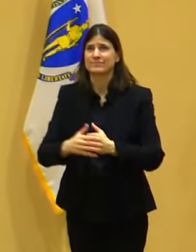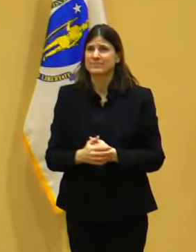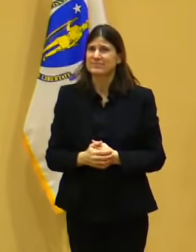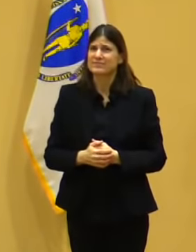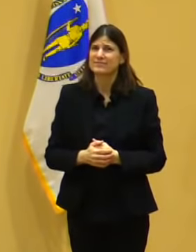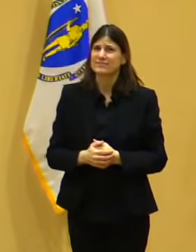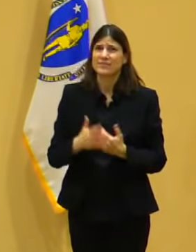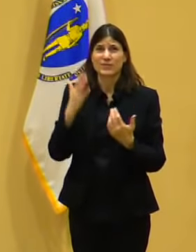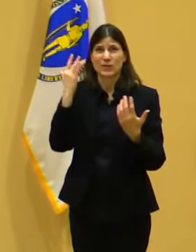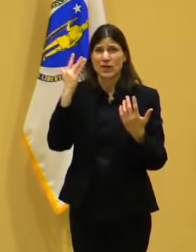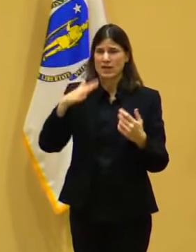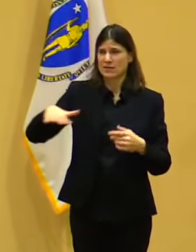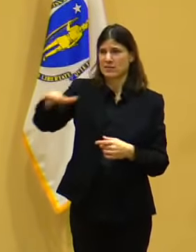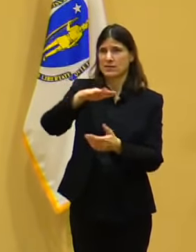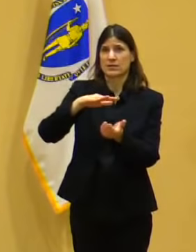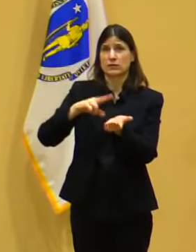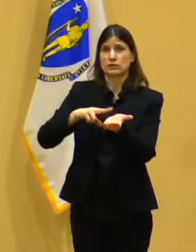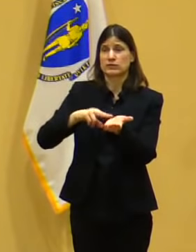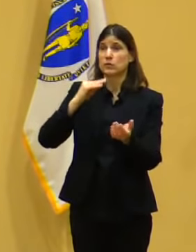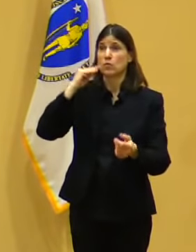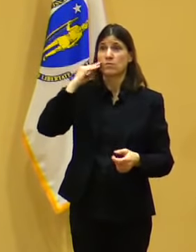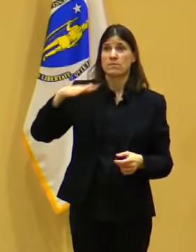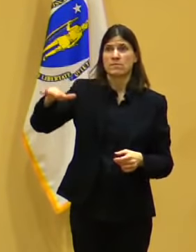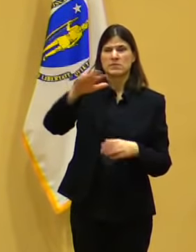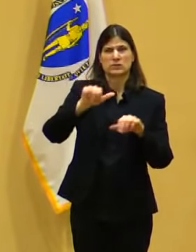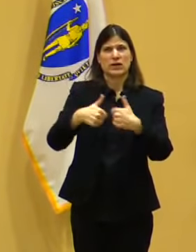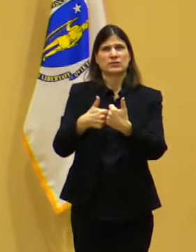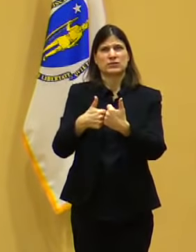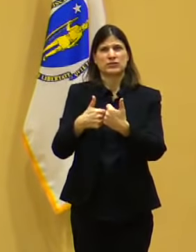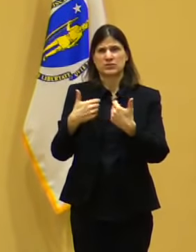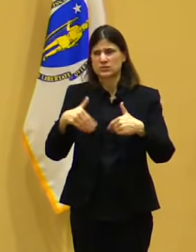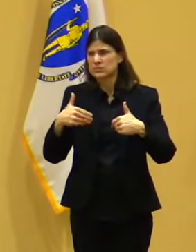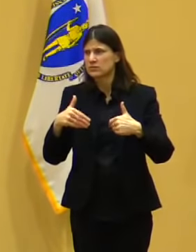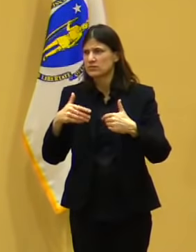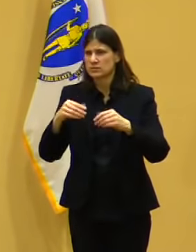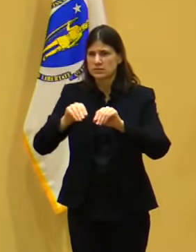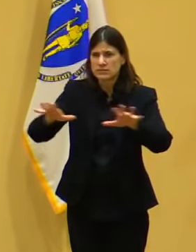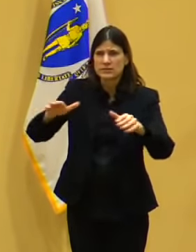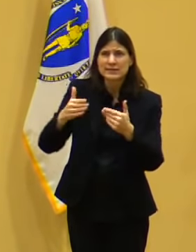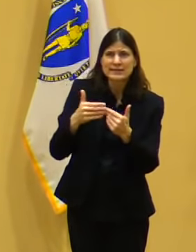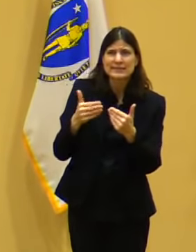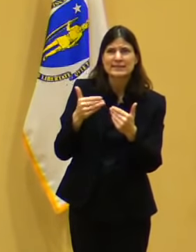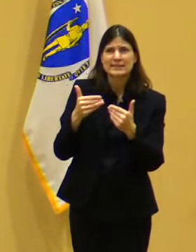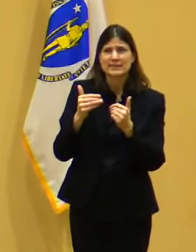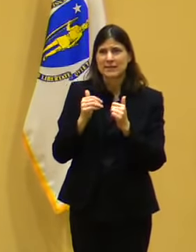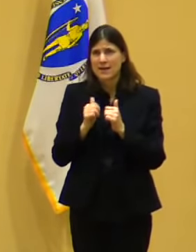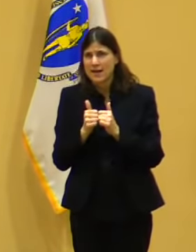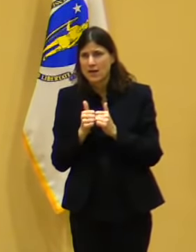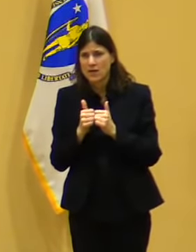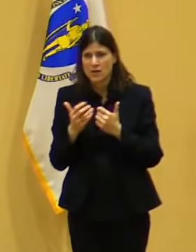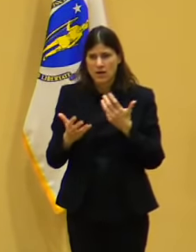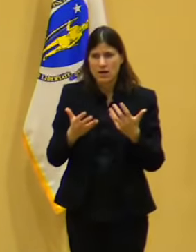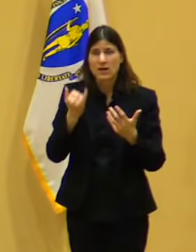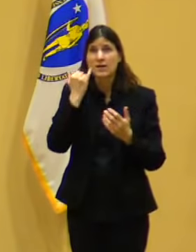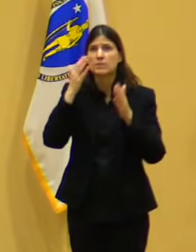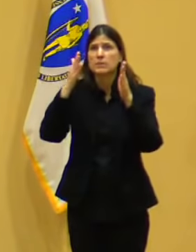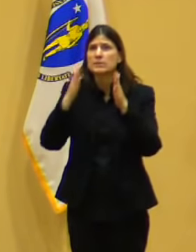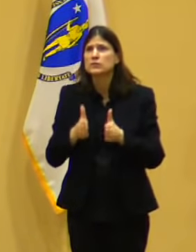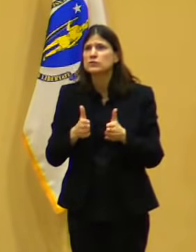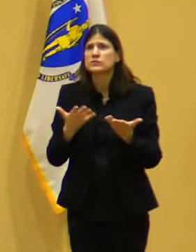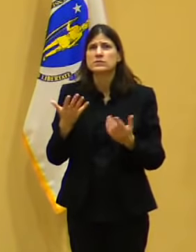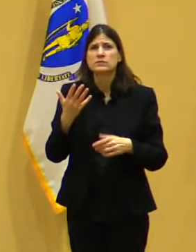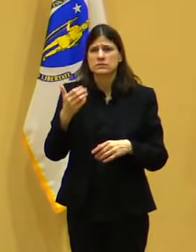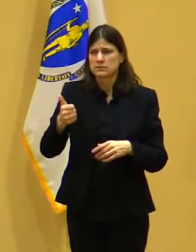in congregate care, which is long-term care for people with disabilities who are elderly